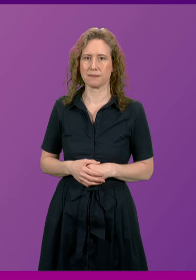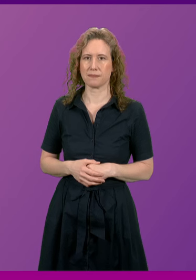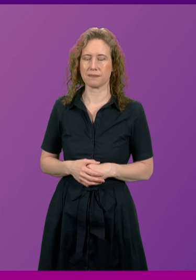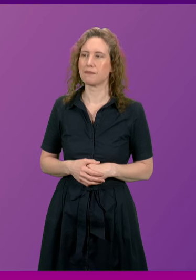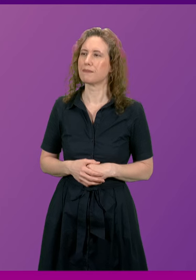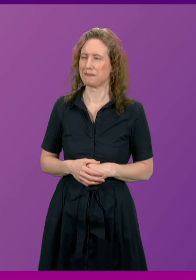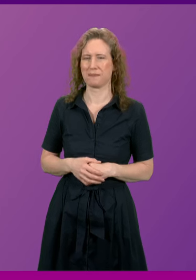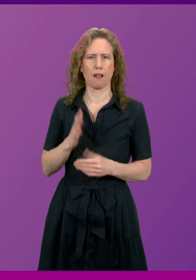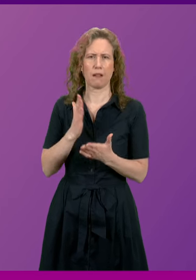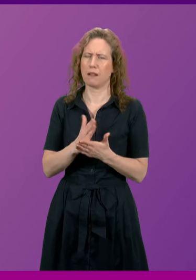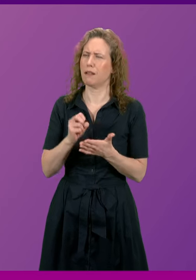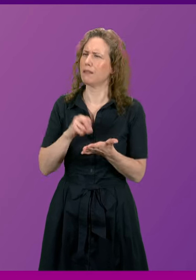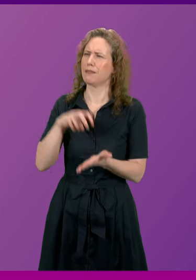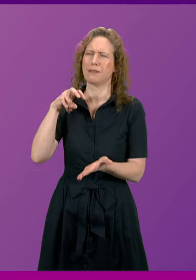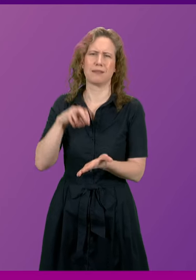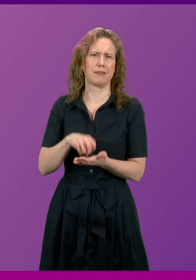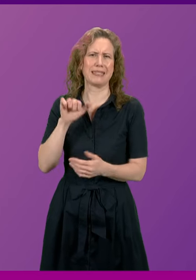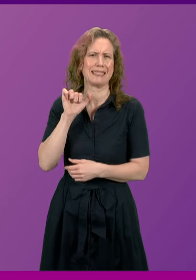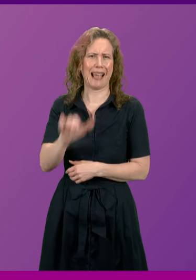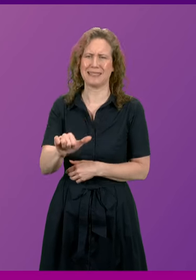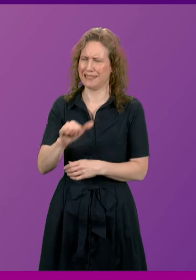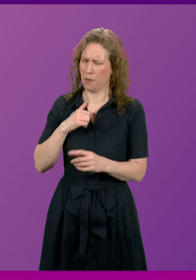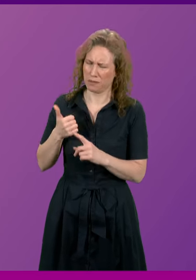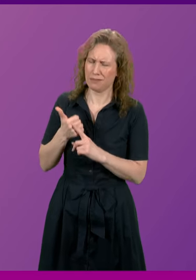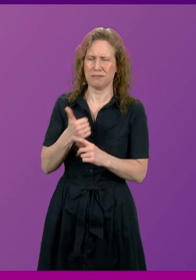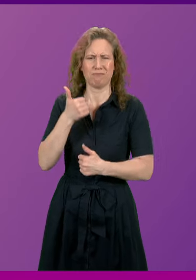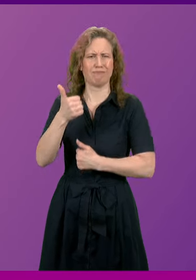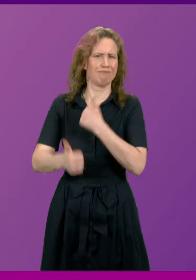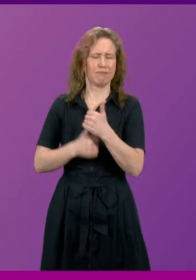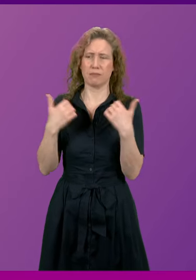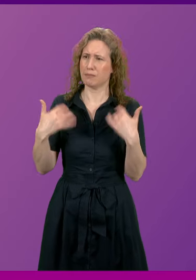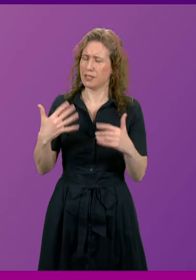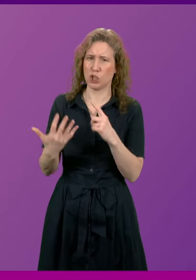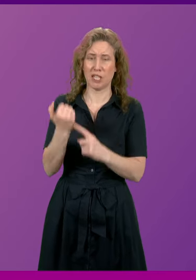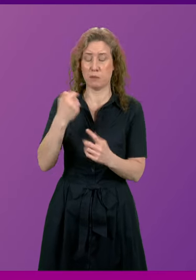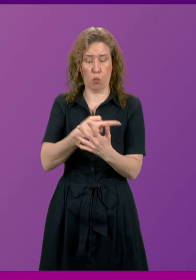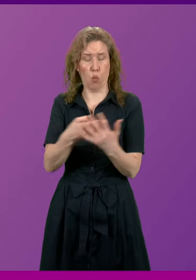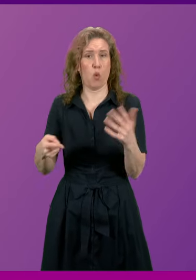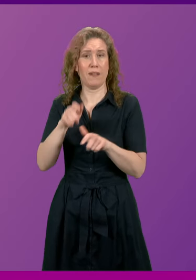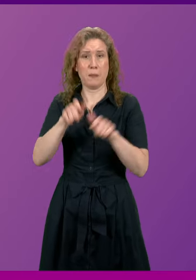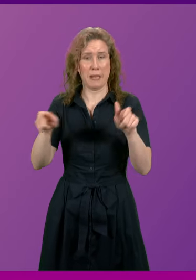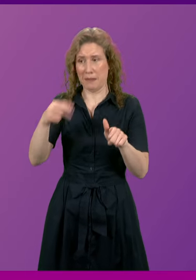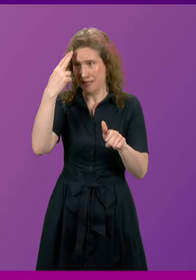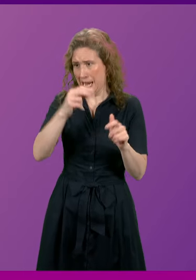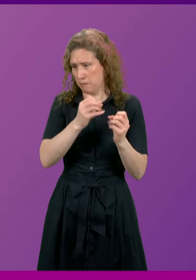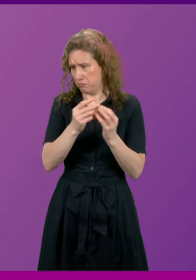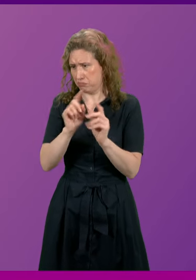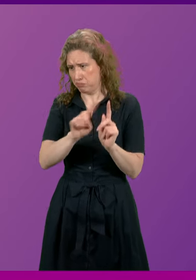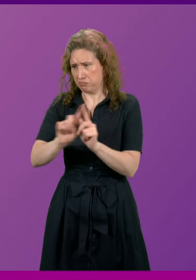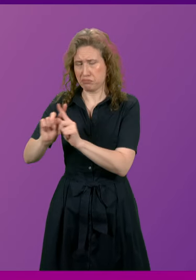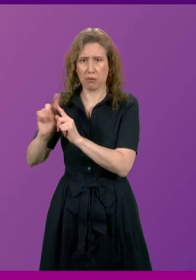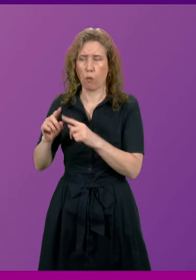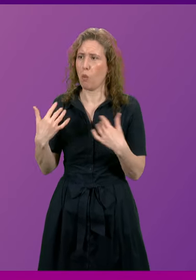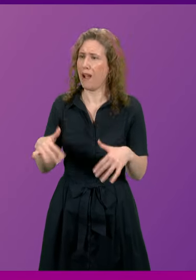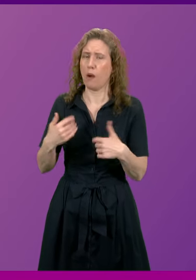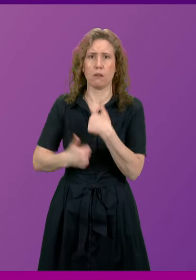I'm absolutely delighted to do so and to pay tribute to the astonishing achievements of all of the individuals that Mr Whittle mentioned there because